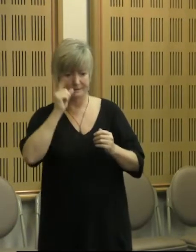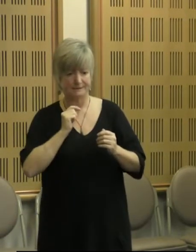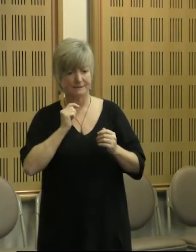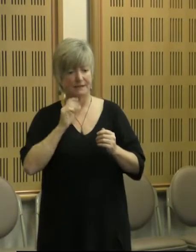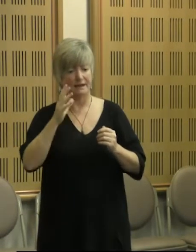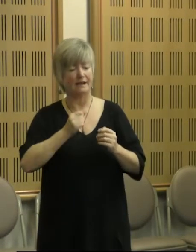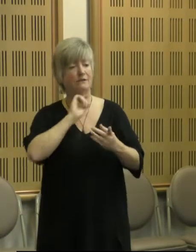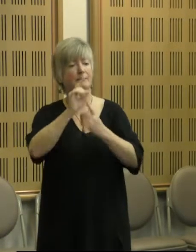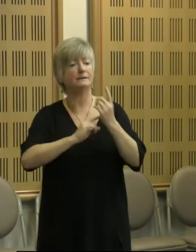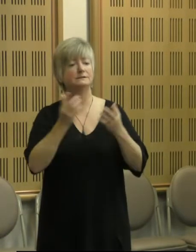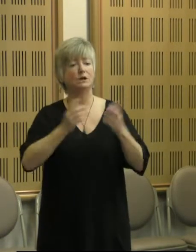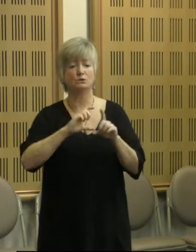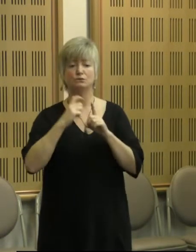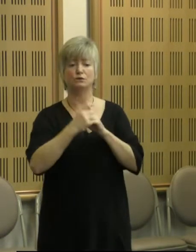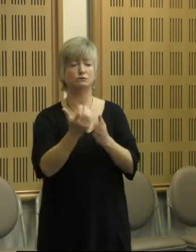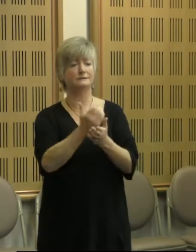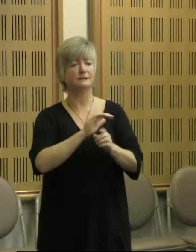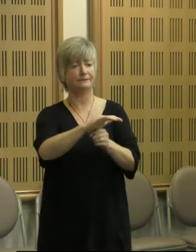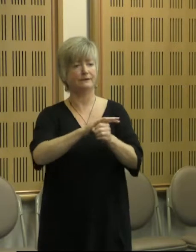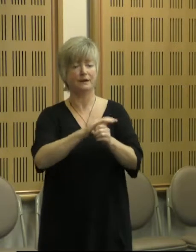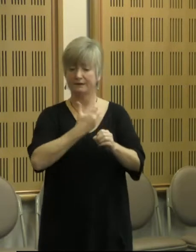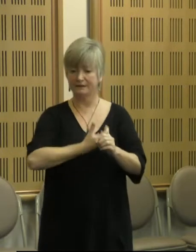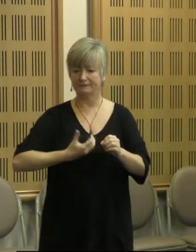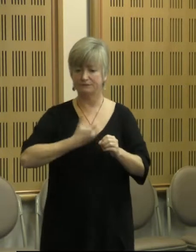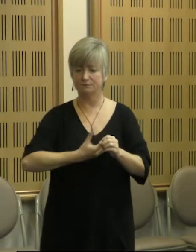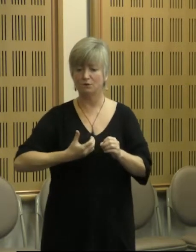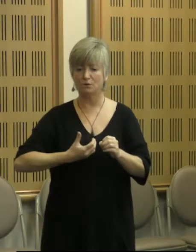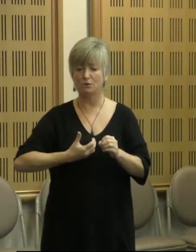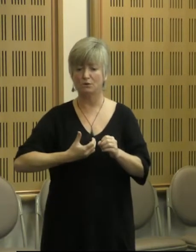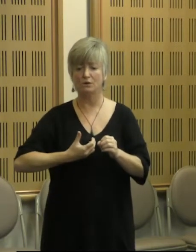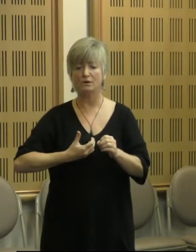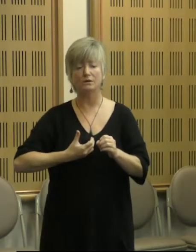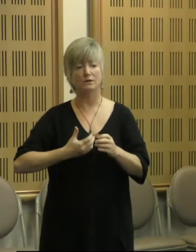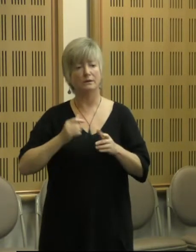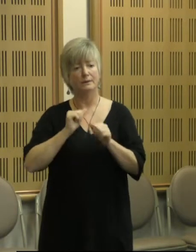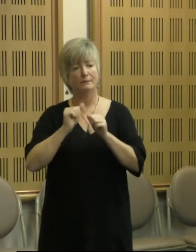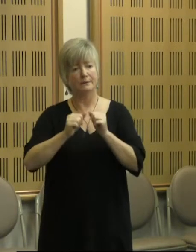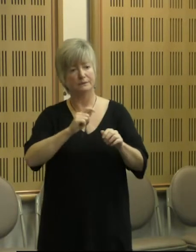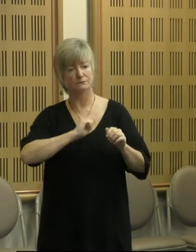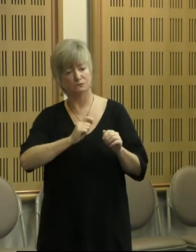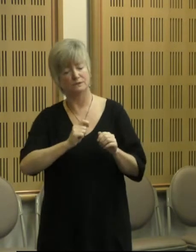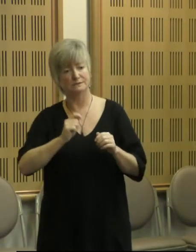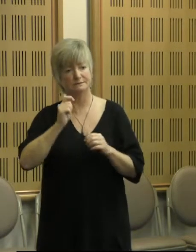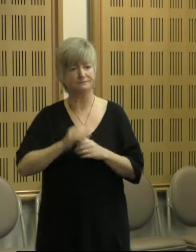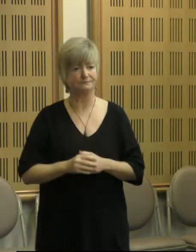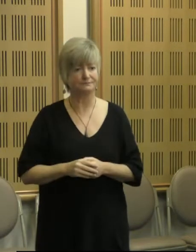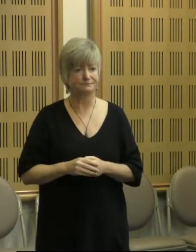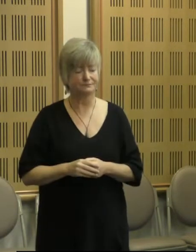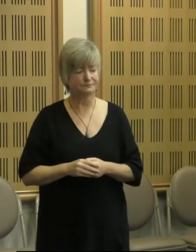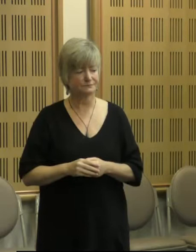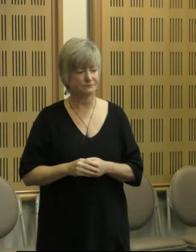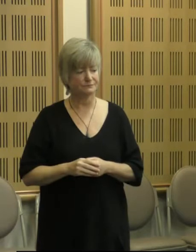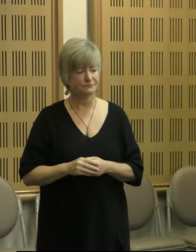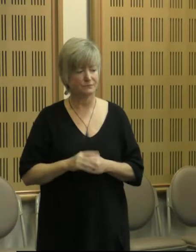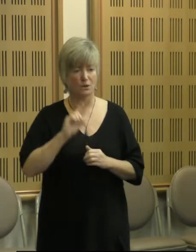safe space where they are comfortable, more likely to seek supports and assistance. And one of the core barriers to